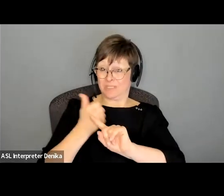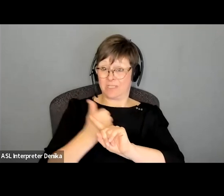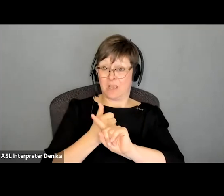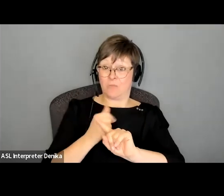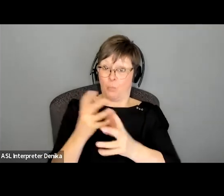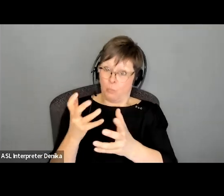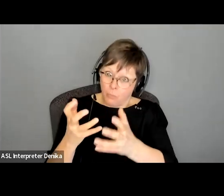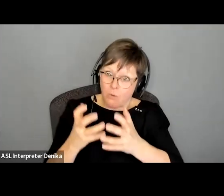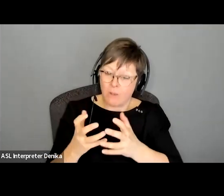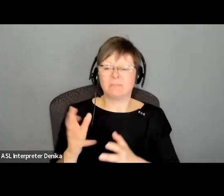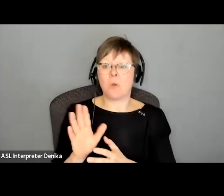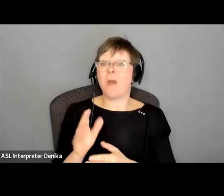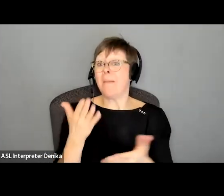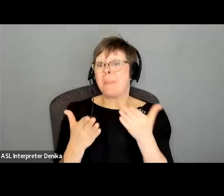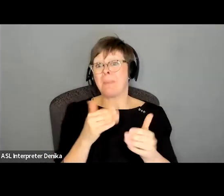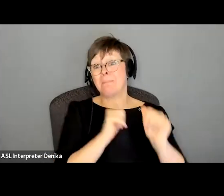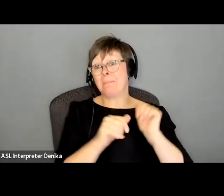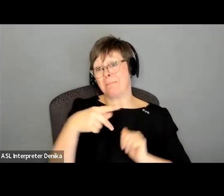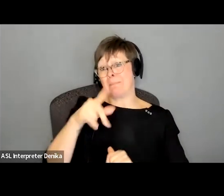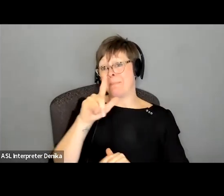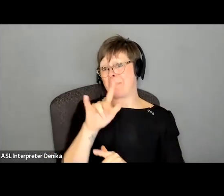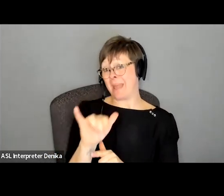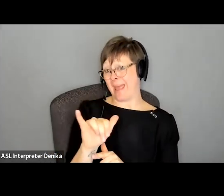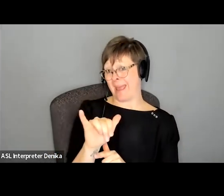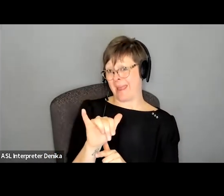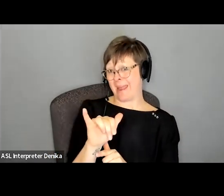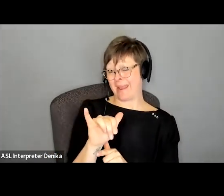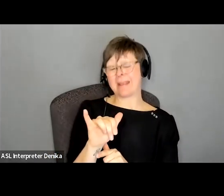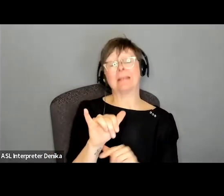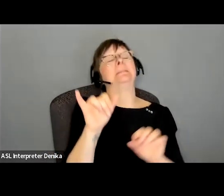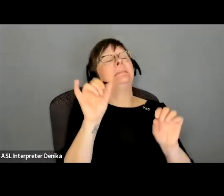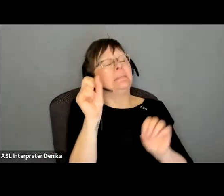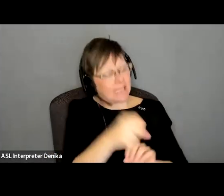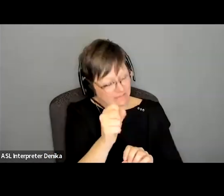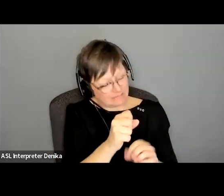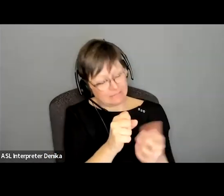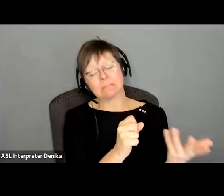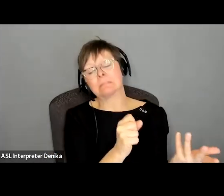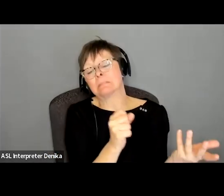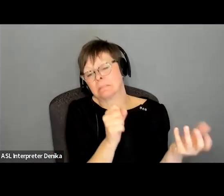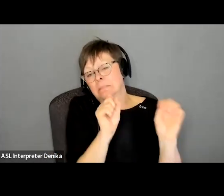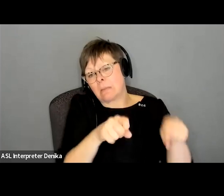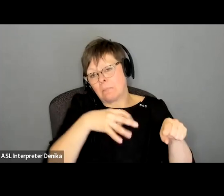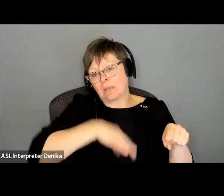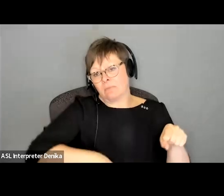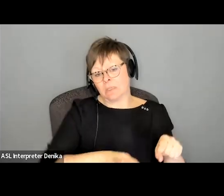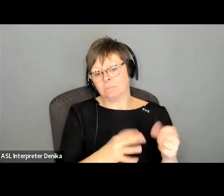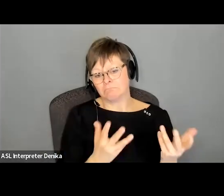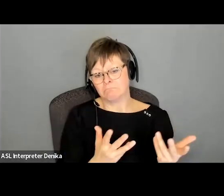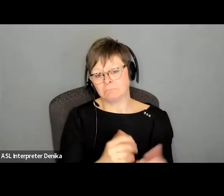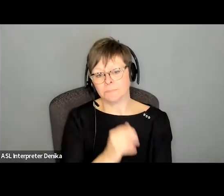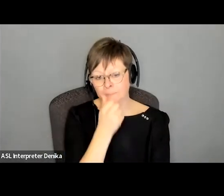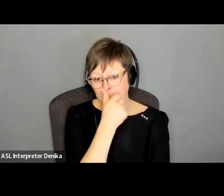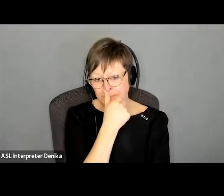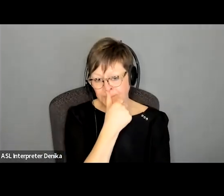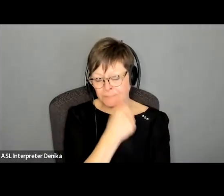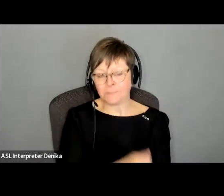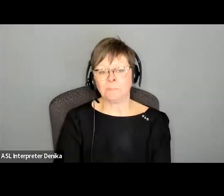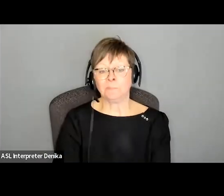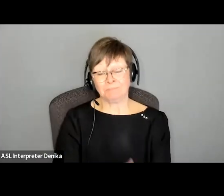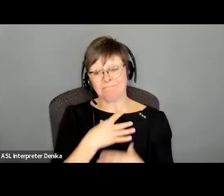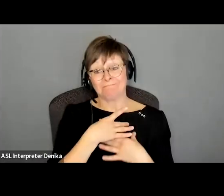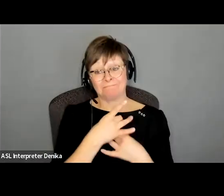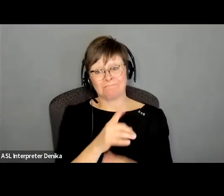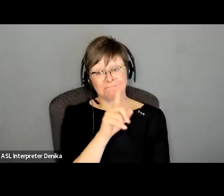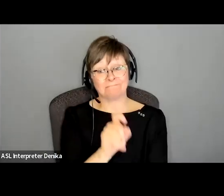maybe in a play if you're doing a play perhaps that could be useful okay yeah that's a it's an interesting question